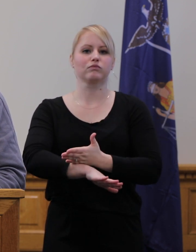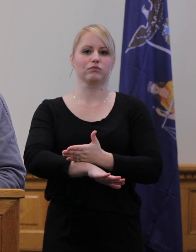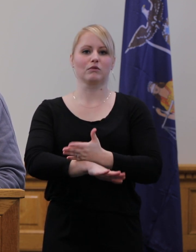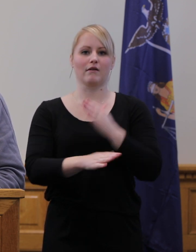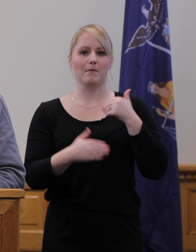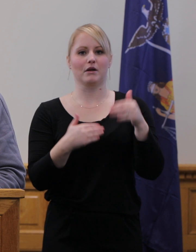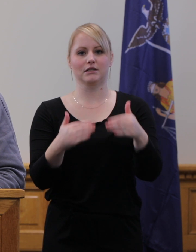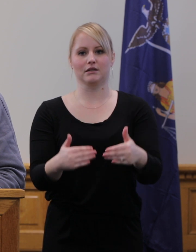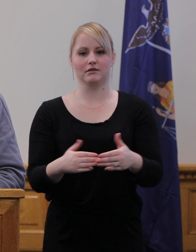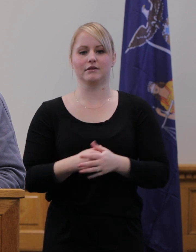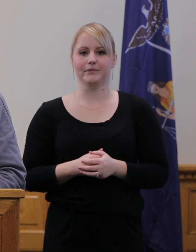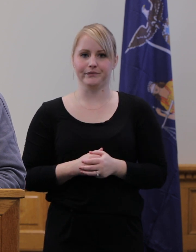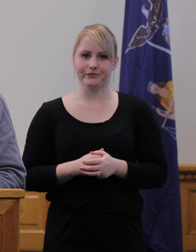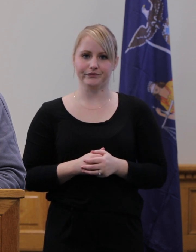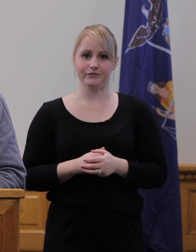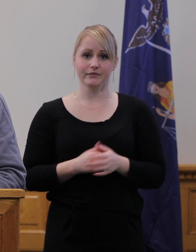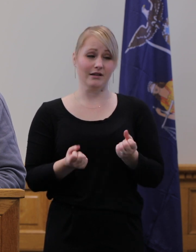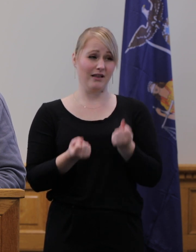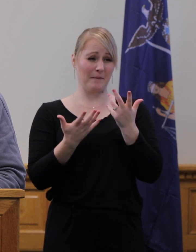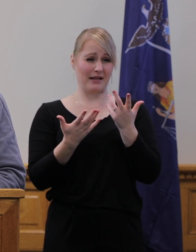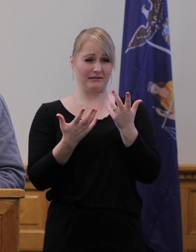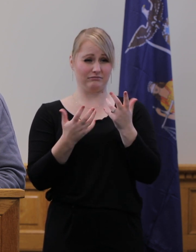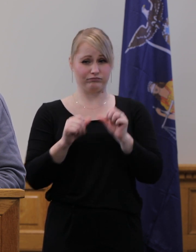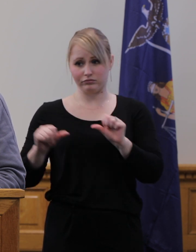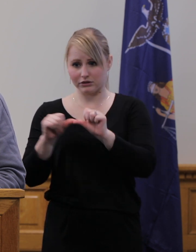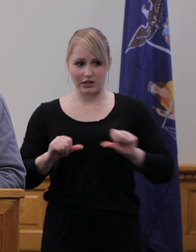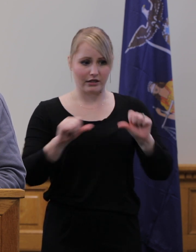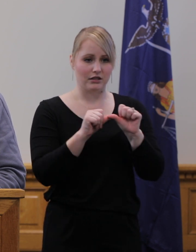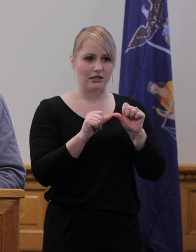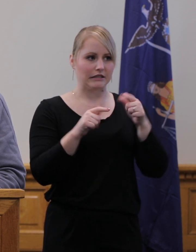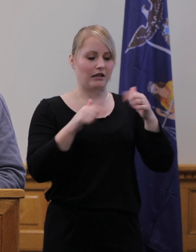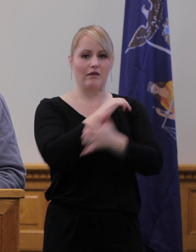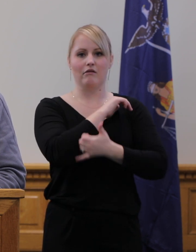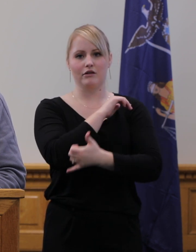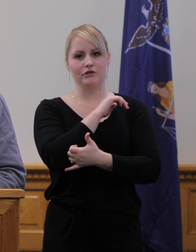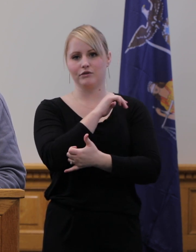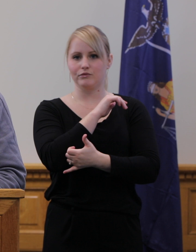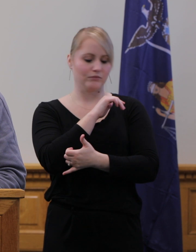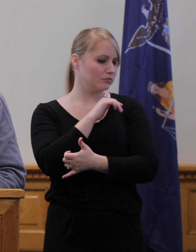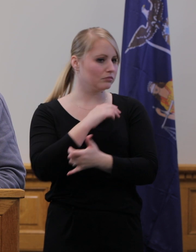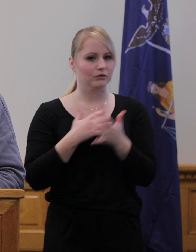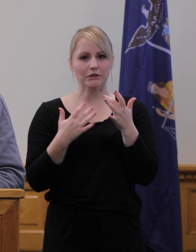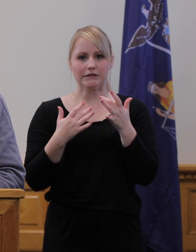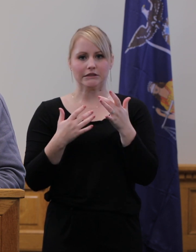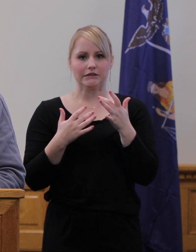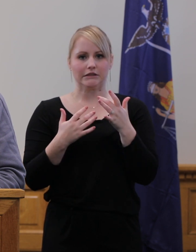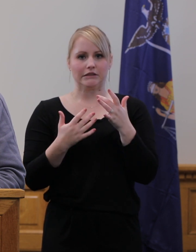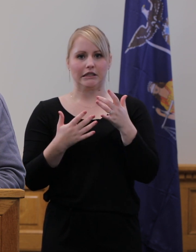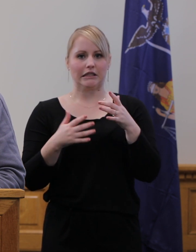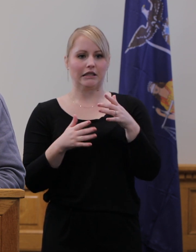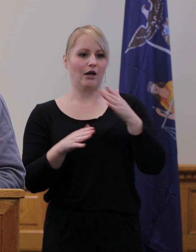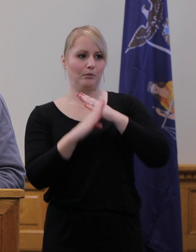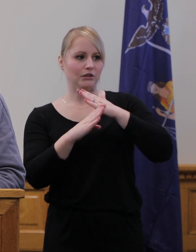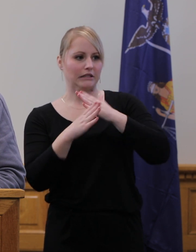areas of the country, we are experiencing a shortage of both personal protective equipment and testing resources. We are working together to